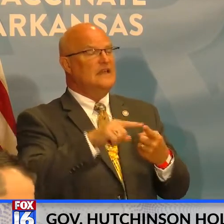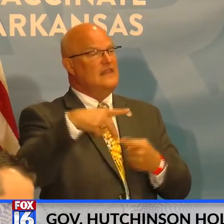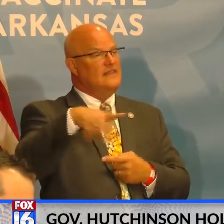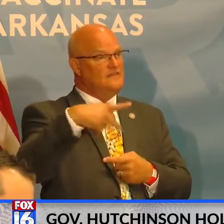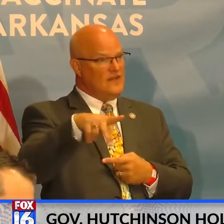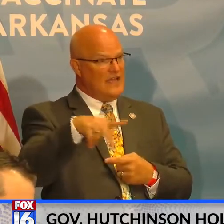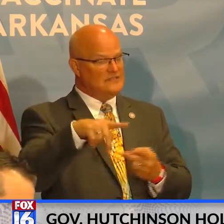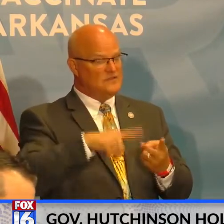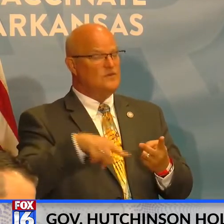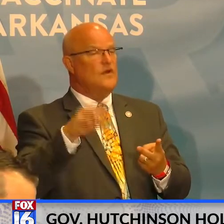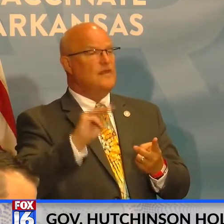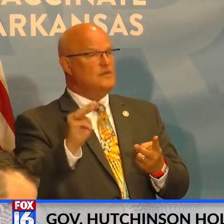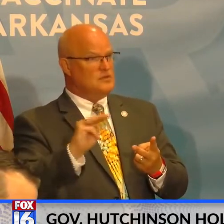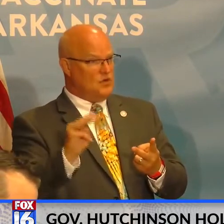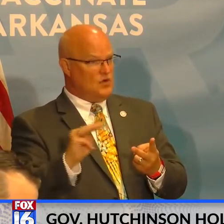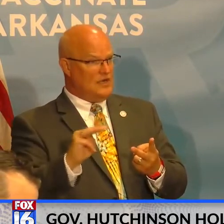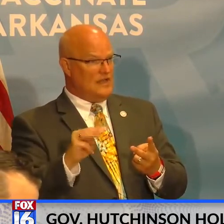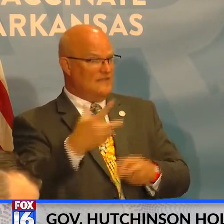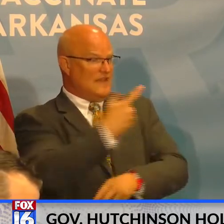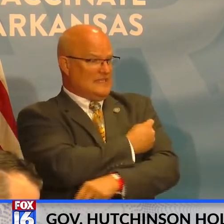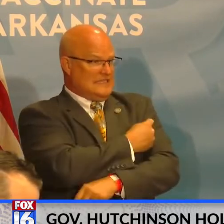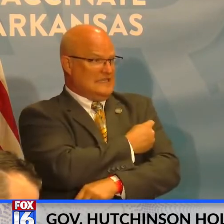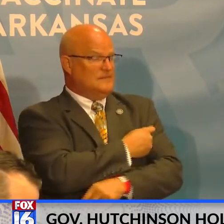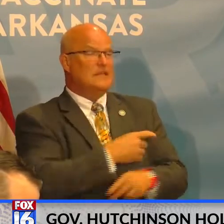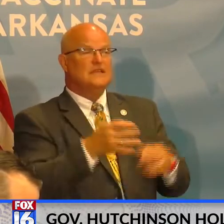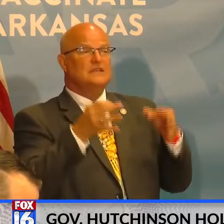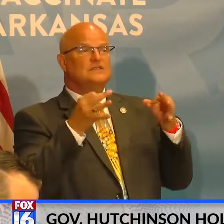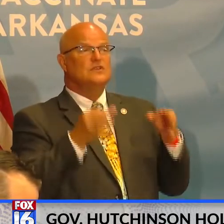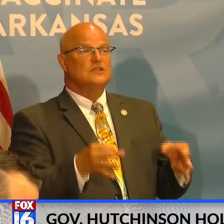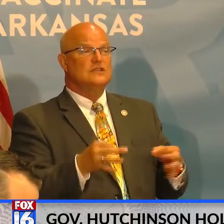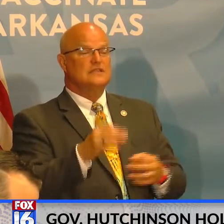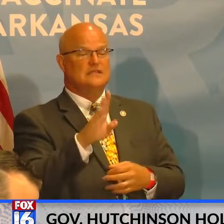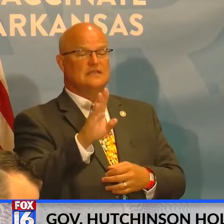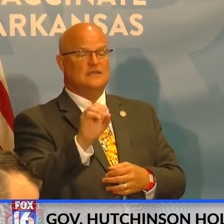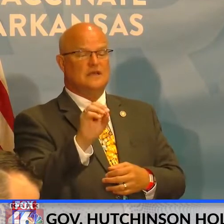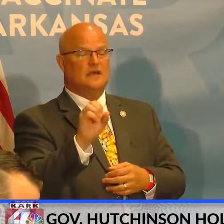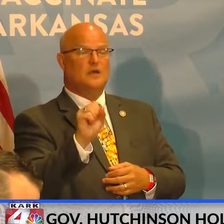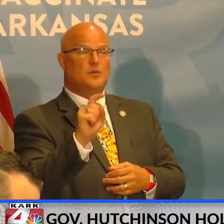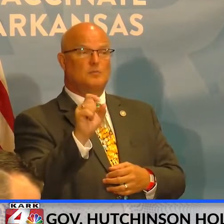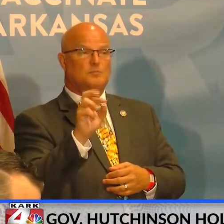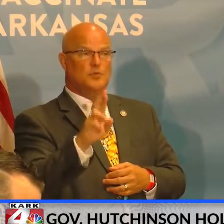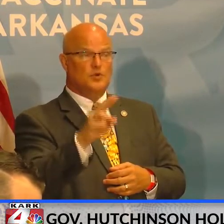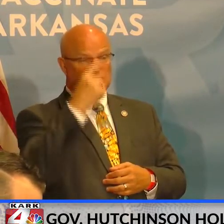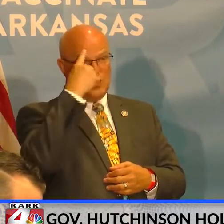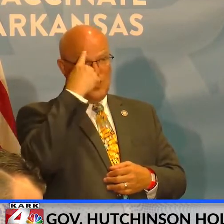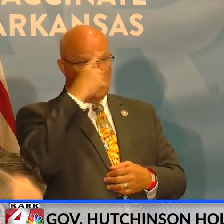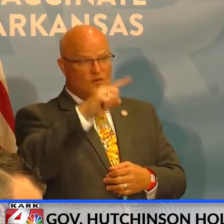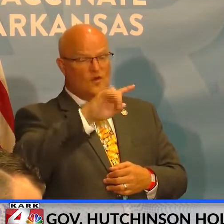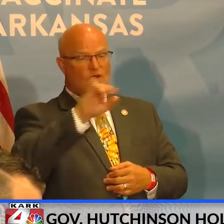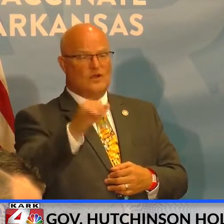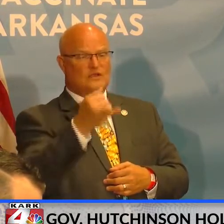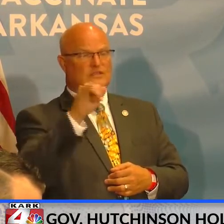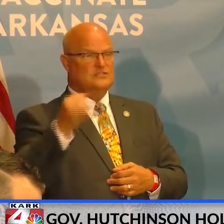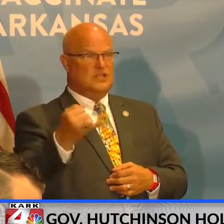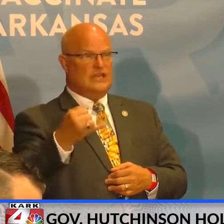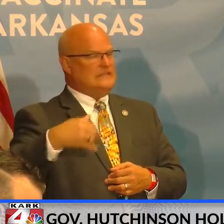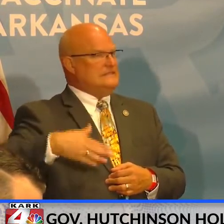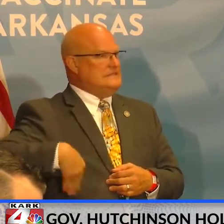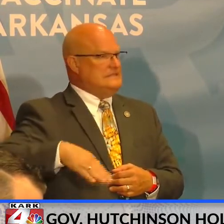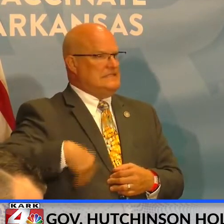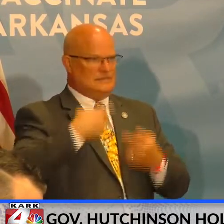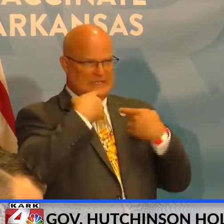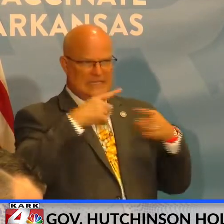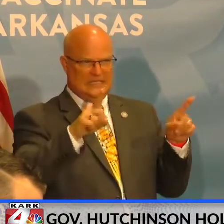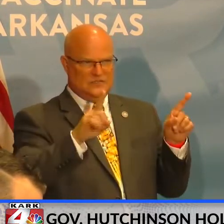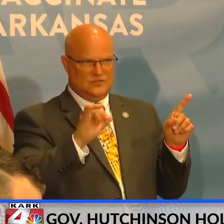vaccine or the Moderna vaccine. Decisions for the booster doses for the Janssen vaccine have not been issued